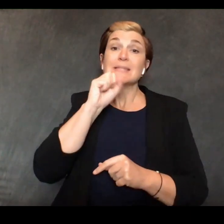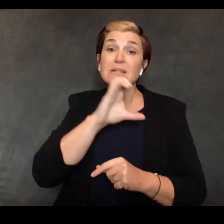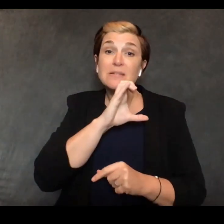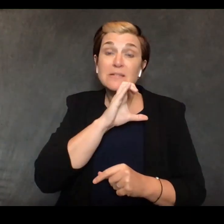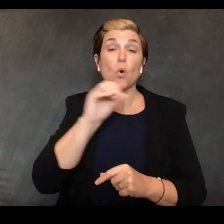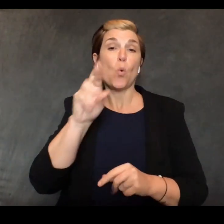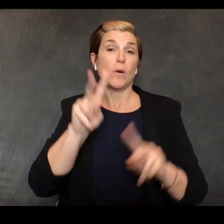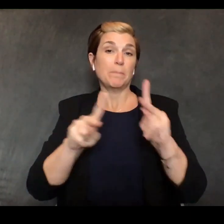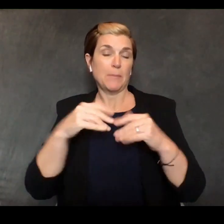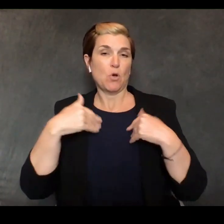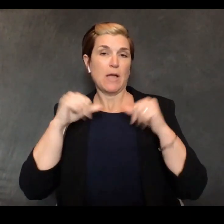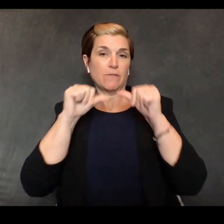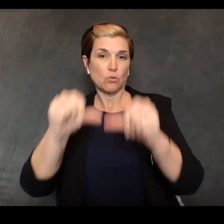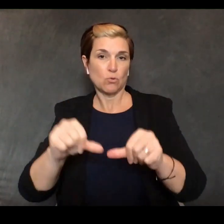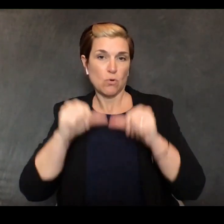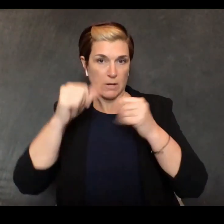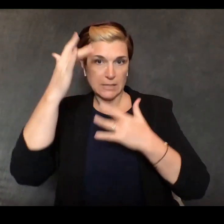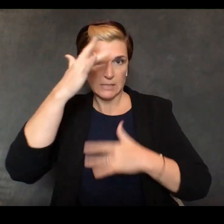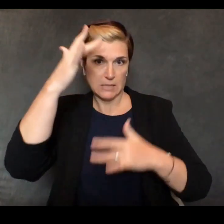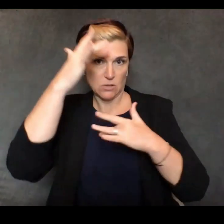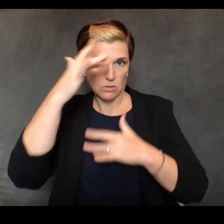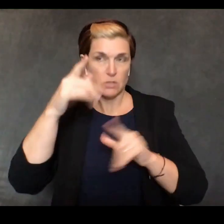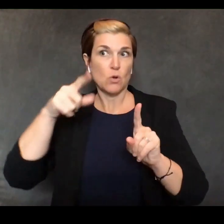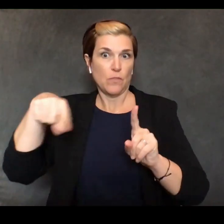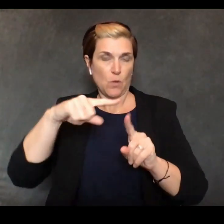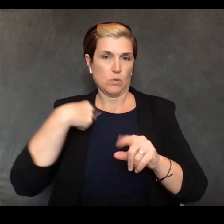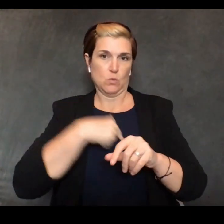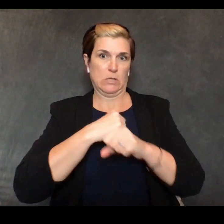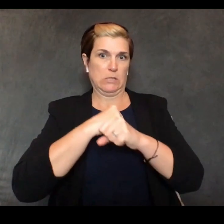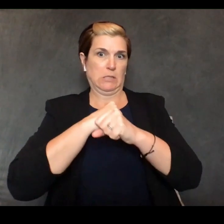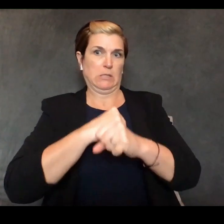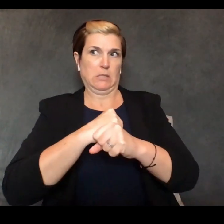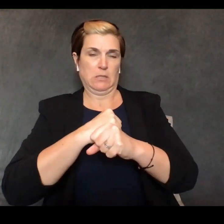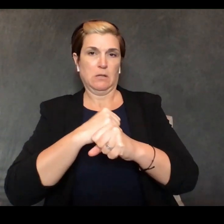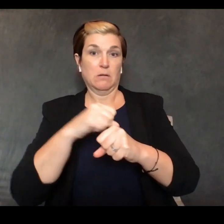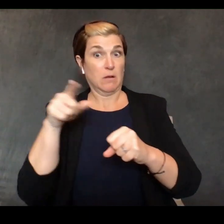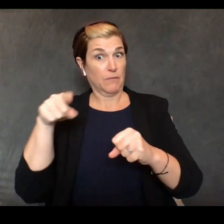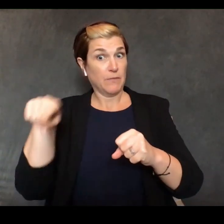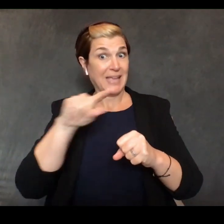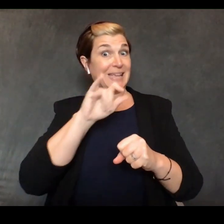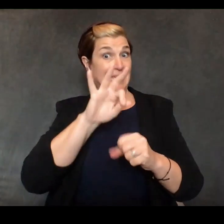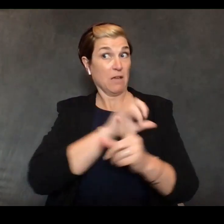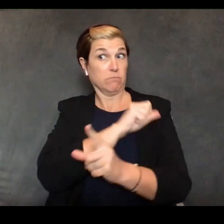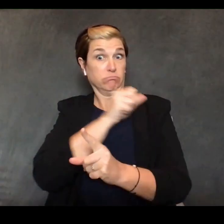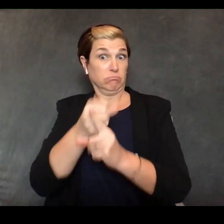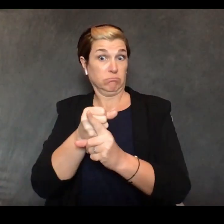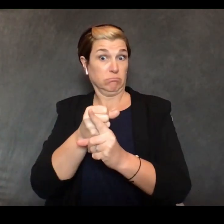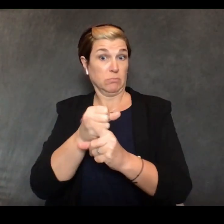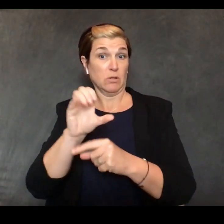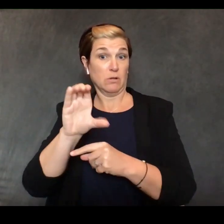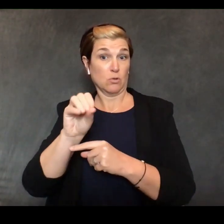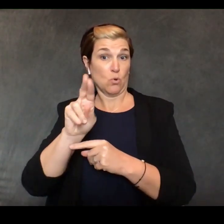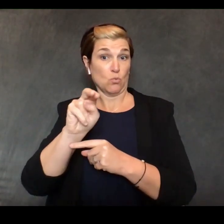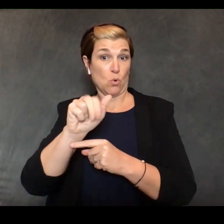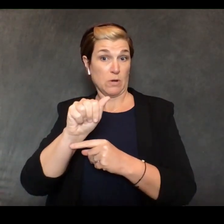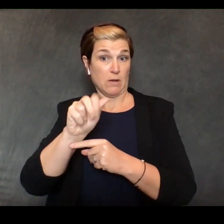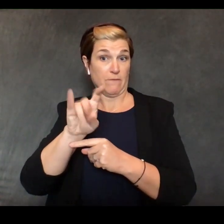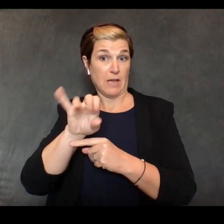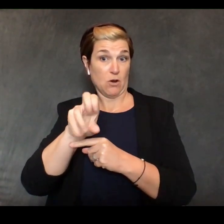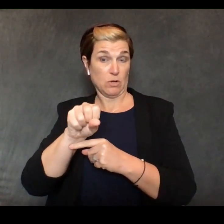for whom the threat of the coronavirus can be very significant and very real as i said the president has continued to